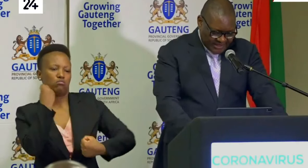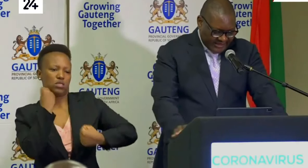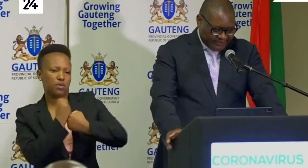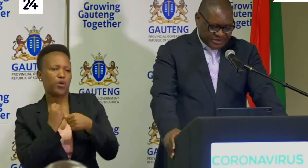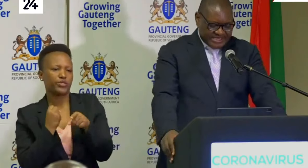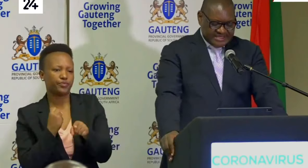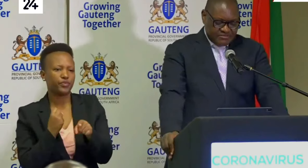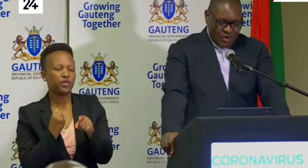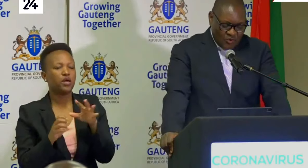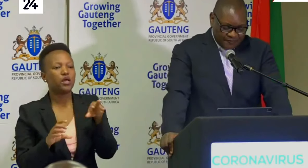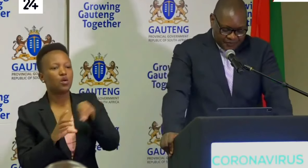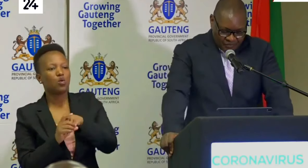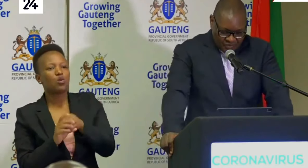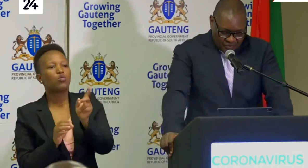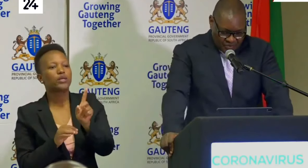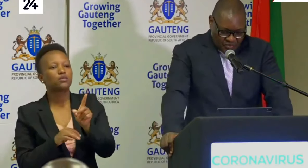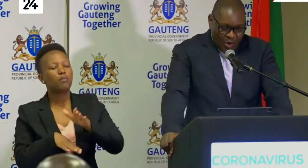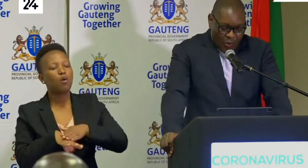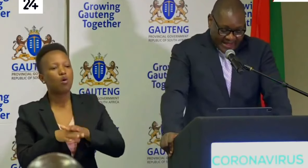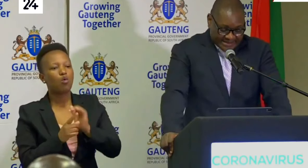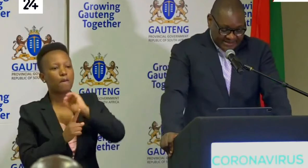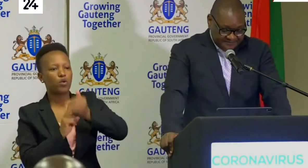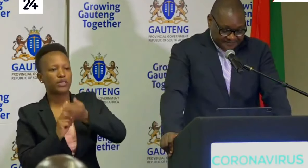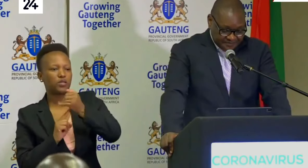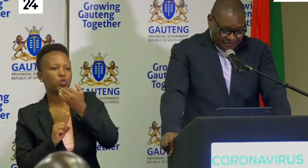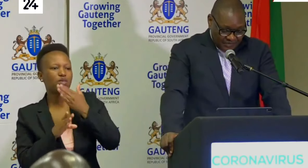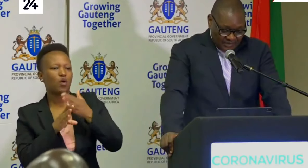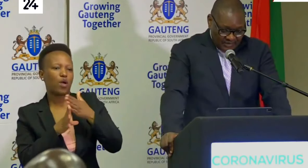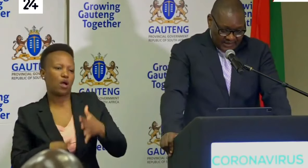including in protecting more workers. more workers.